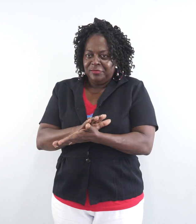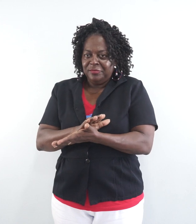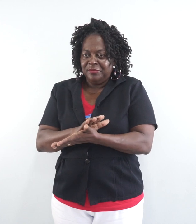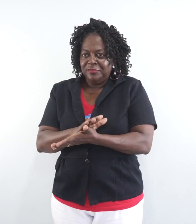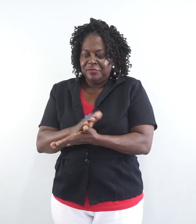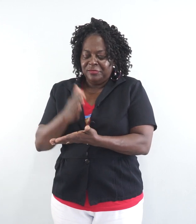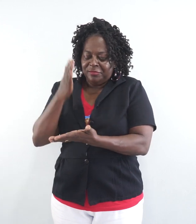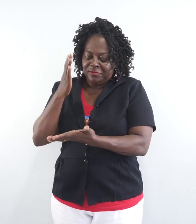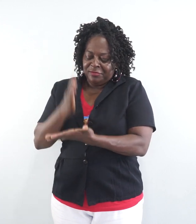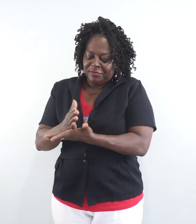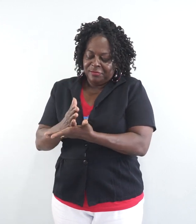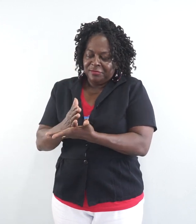stop.